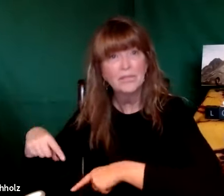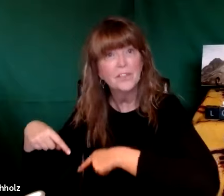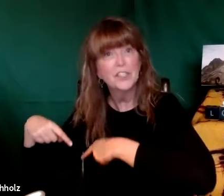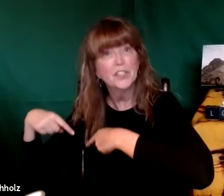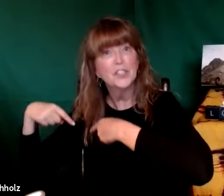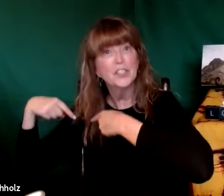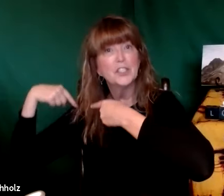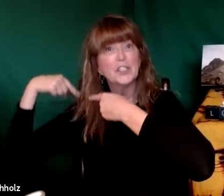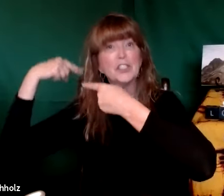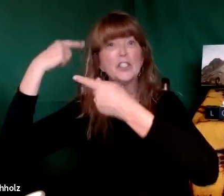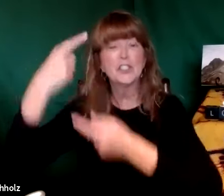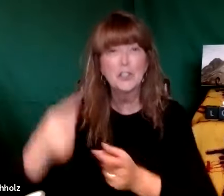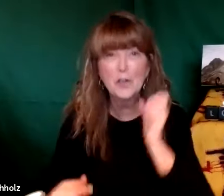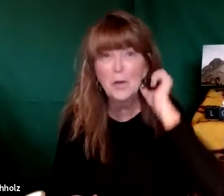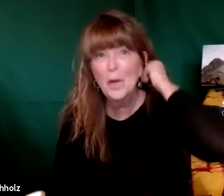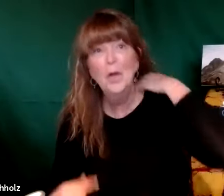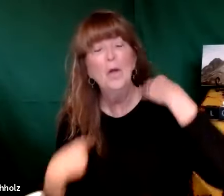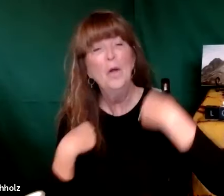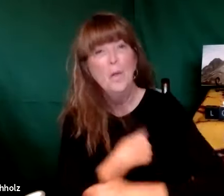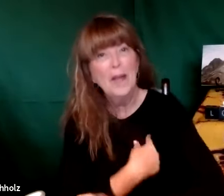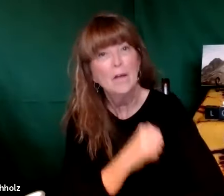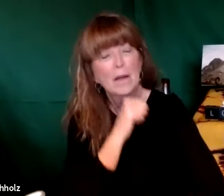this is an age old condition